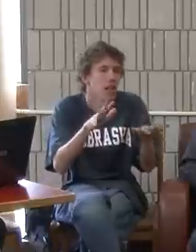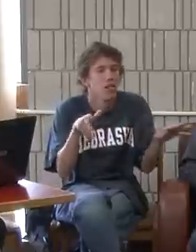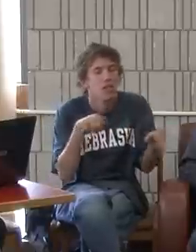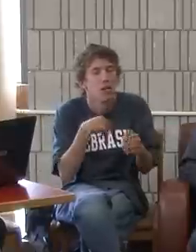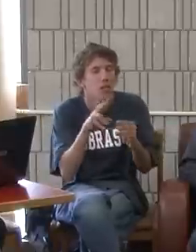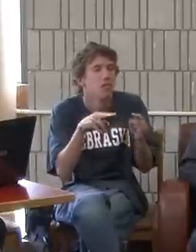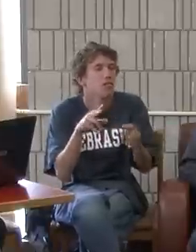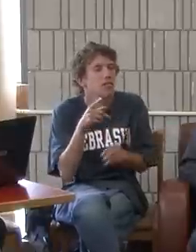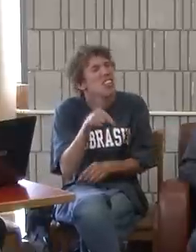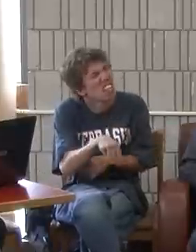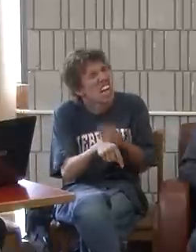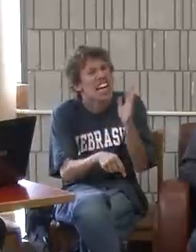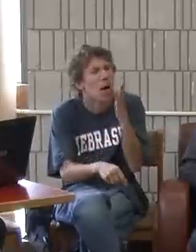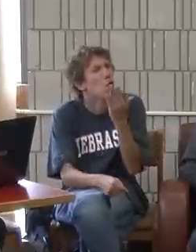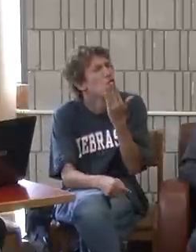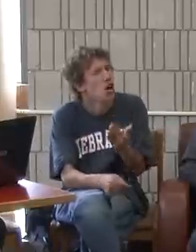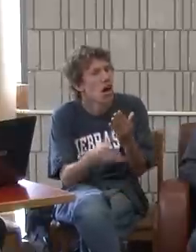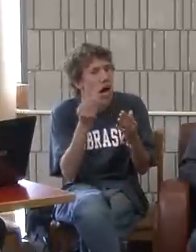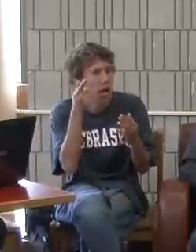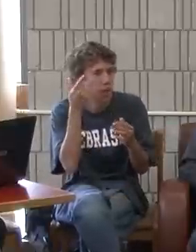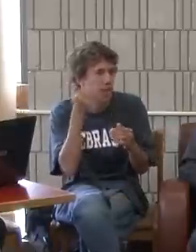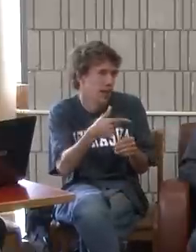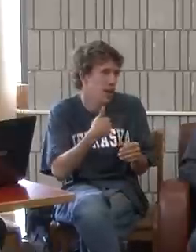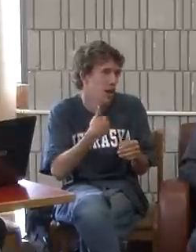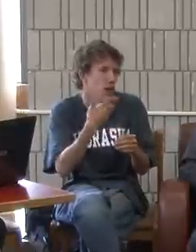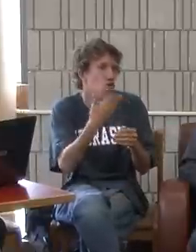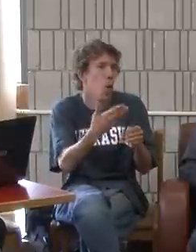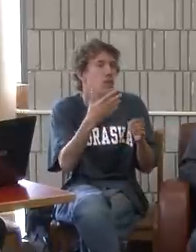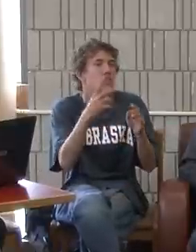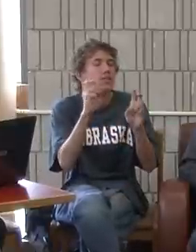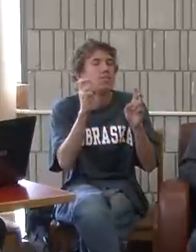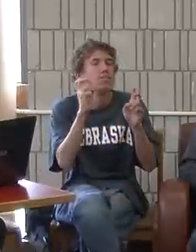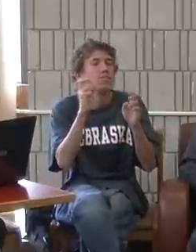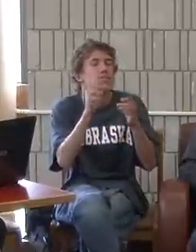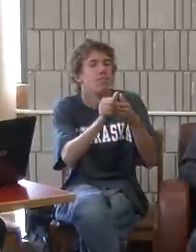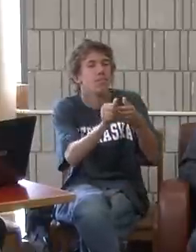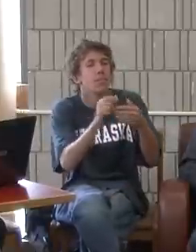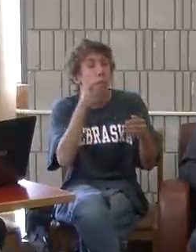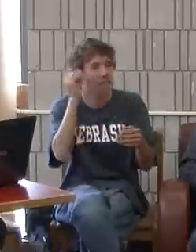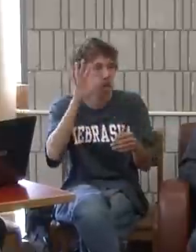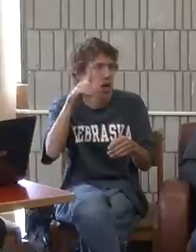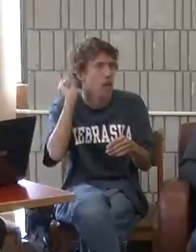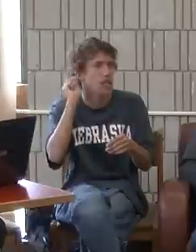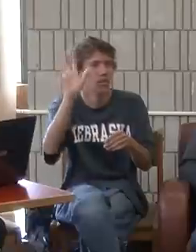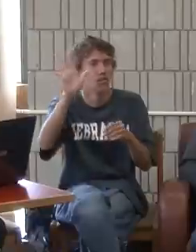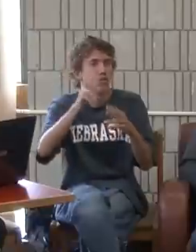universities. Do they provide interpreters or not? And so this seemed like a nice place. And I thought it was a good,